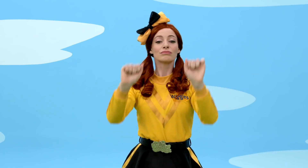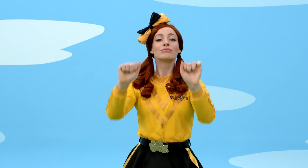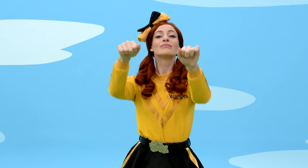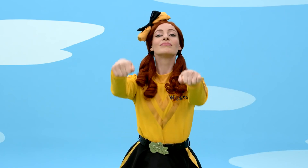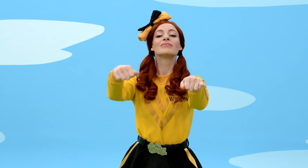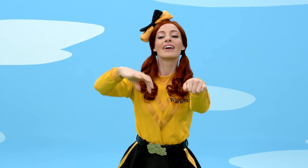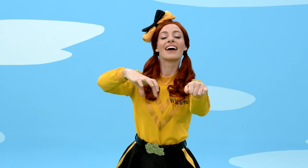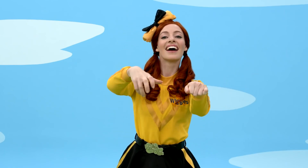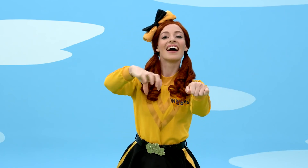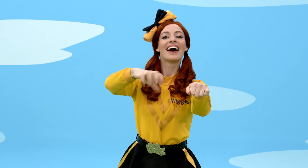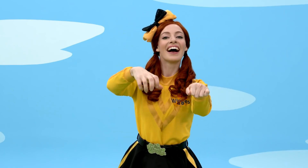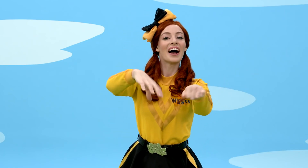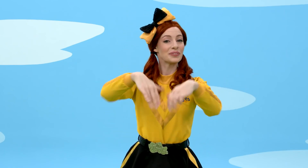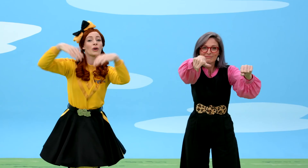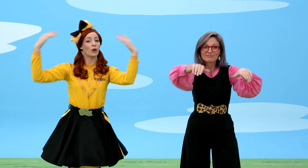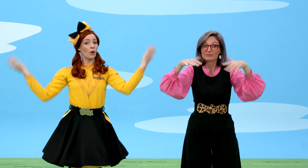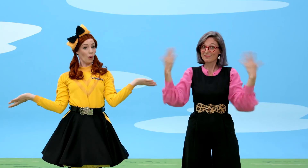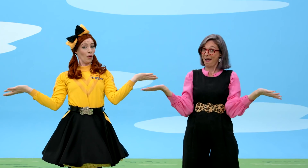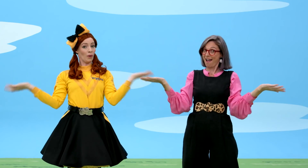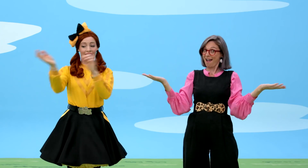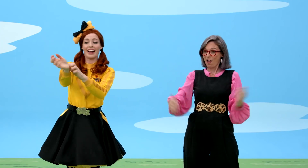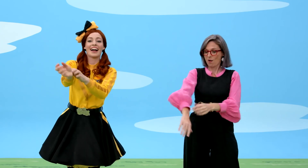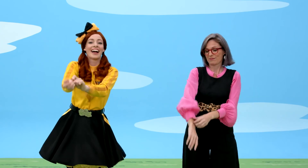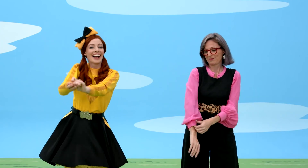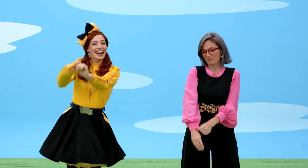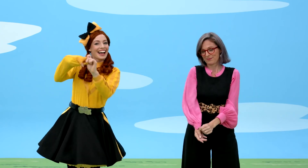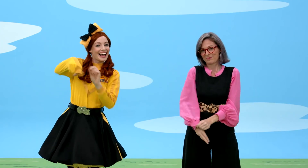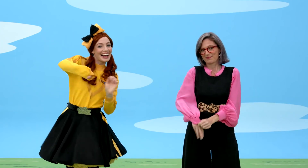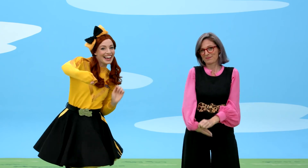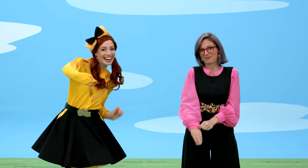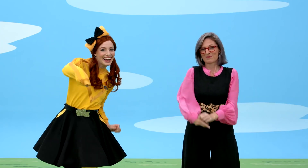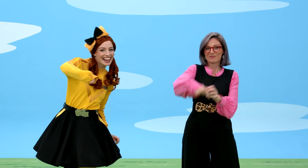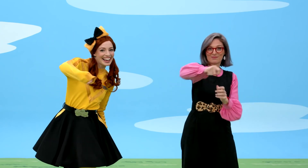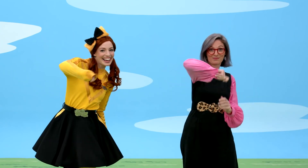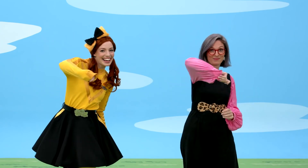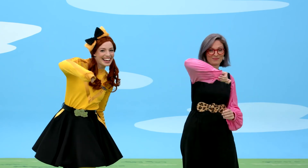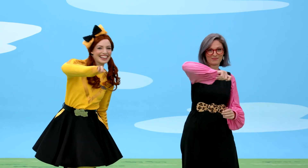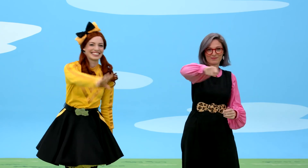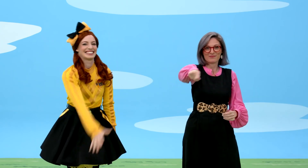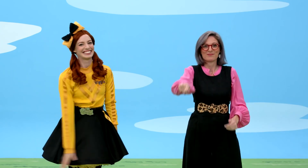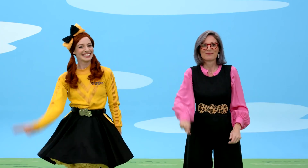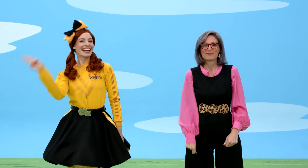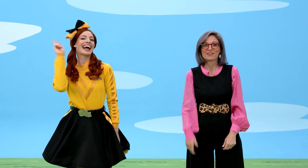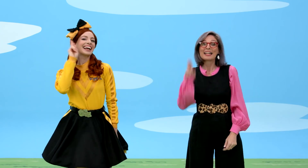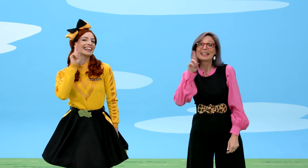Turn off the tap With a towel or your sleeve Now your hands are clean